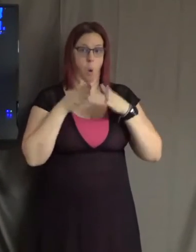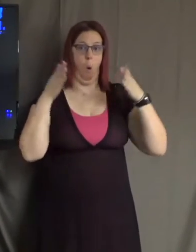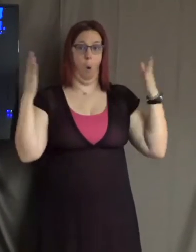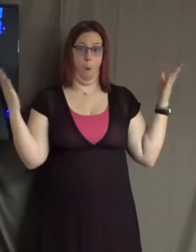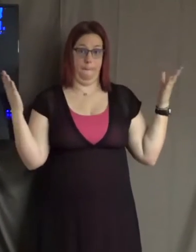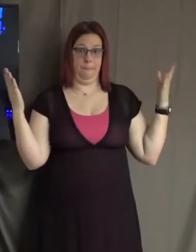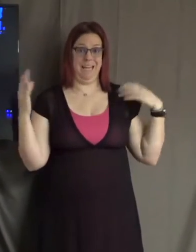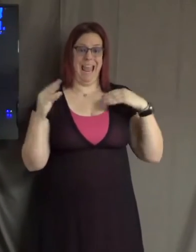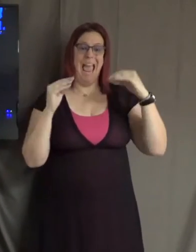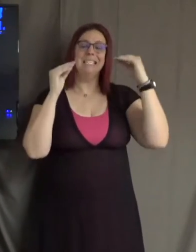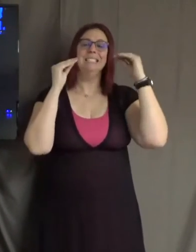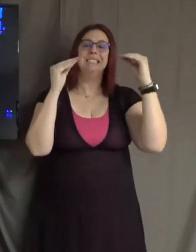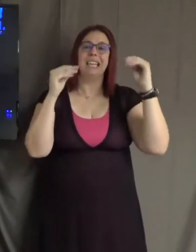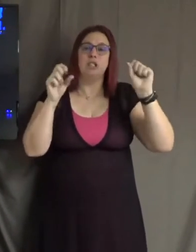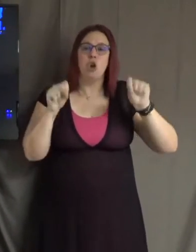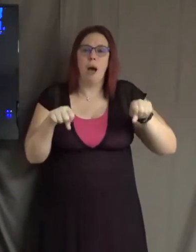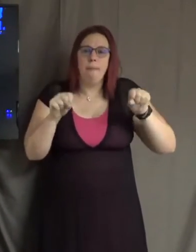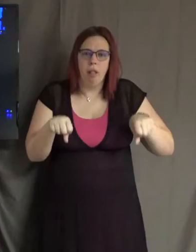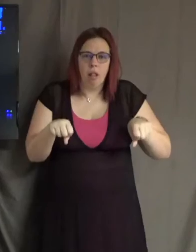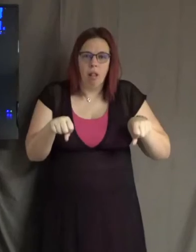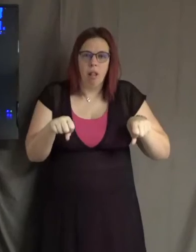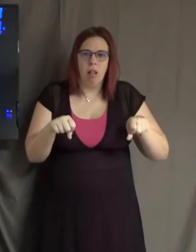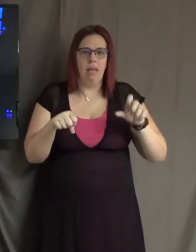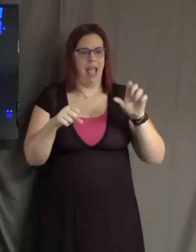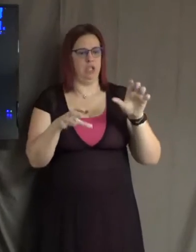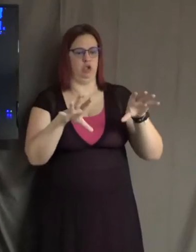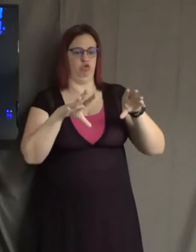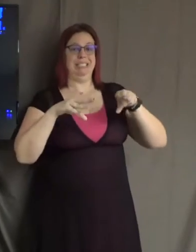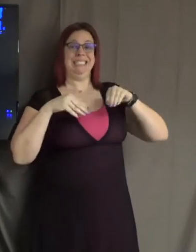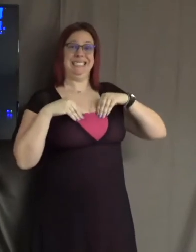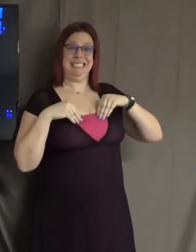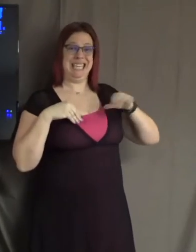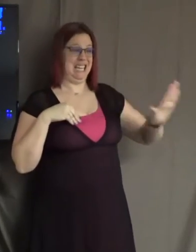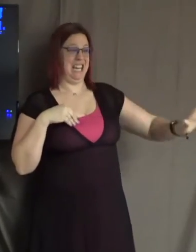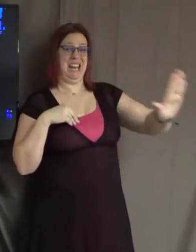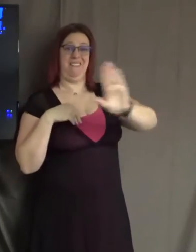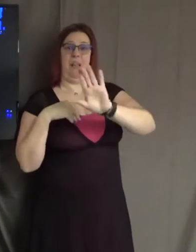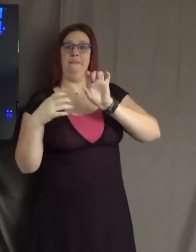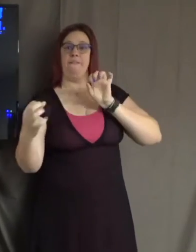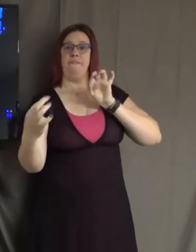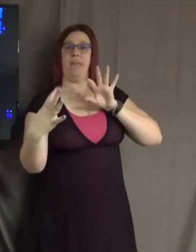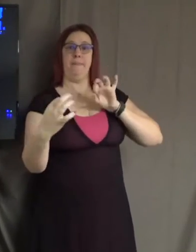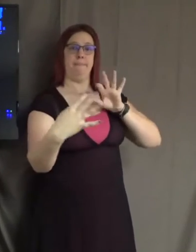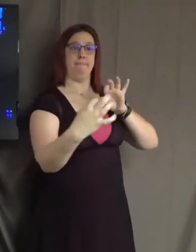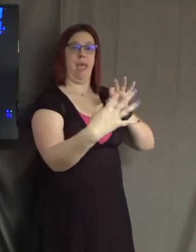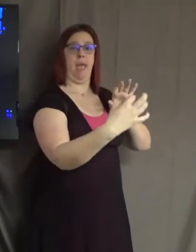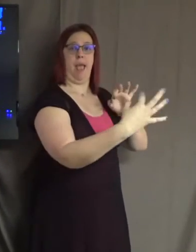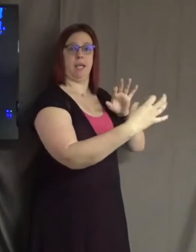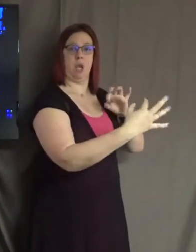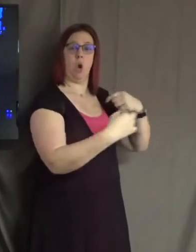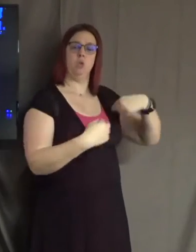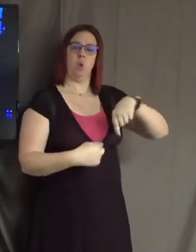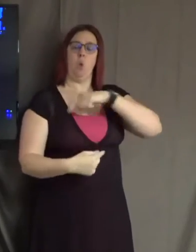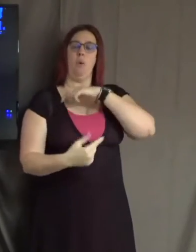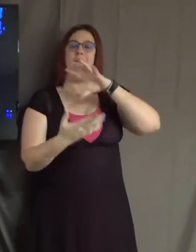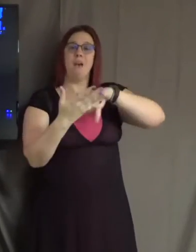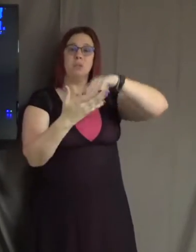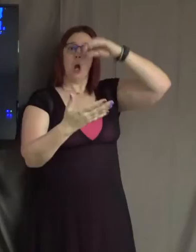receive people's feedback. And we need to learn as human beings how to be centered in feedback that we